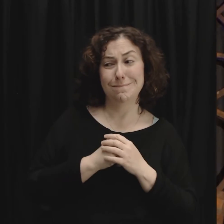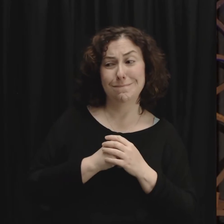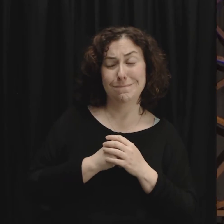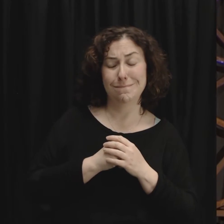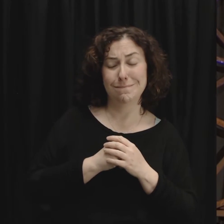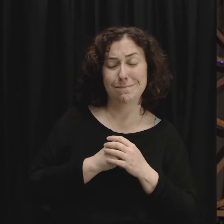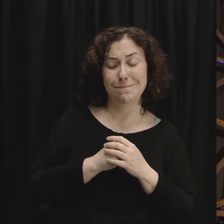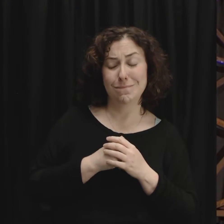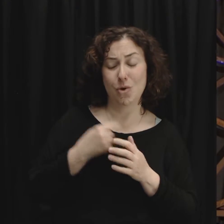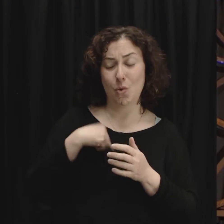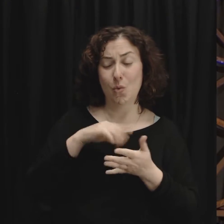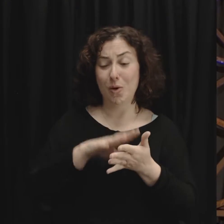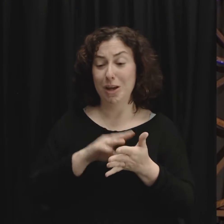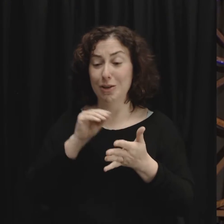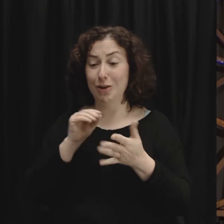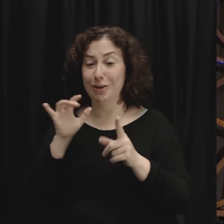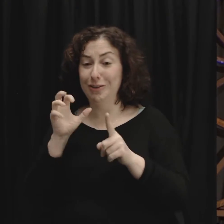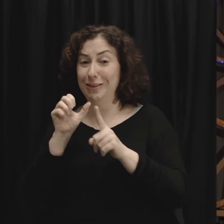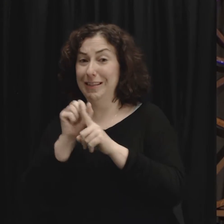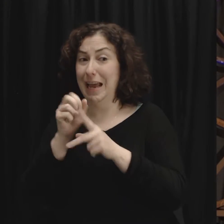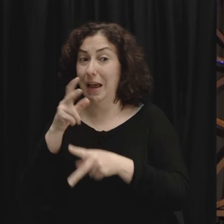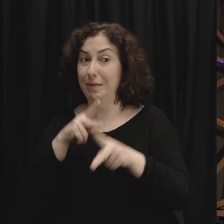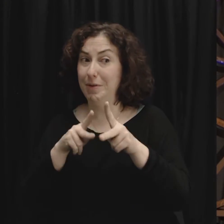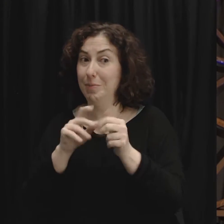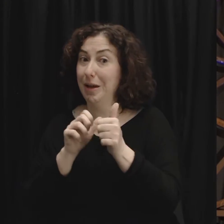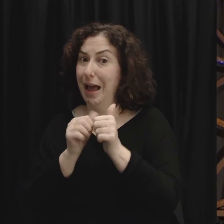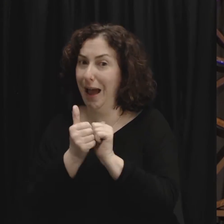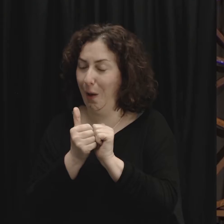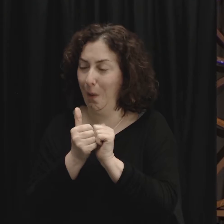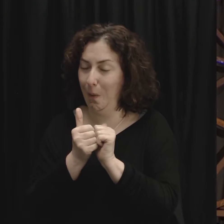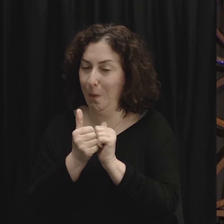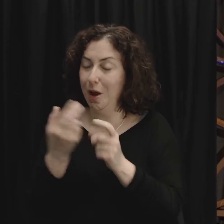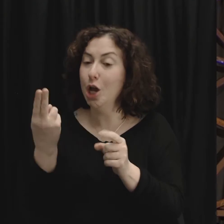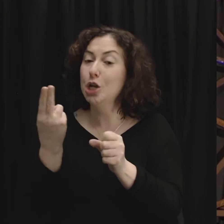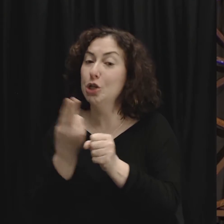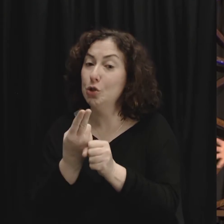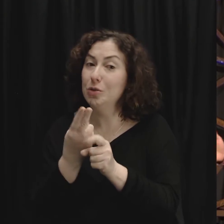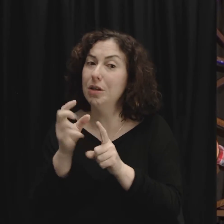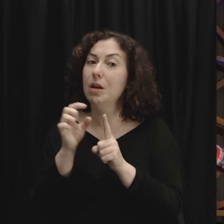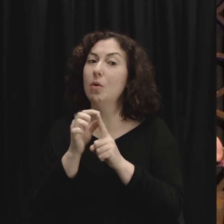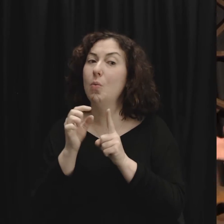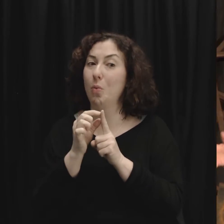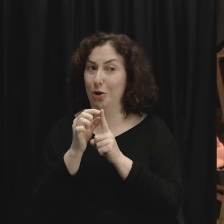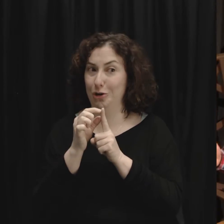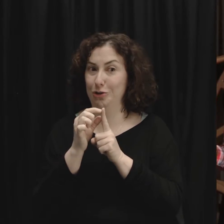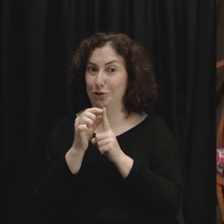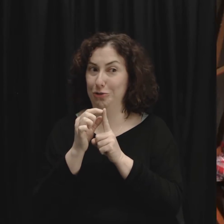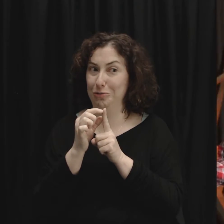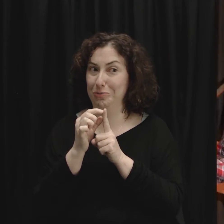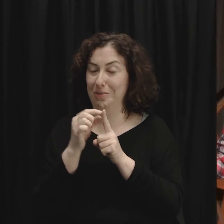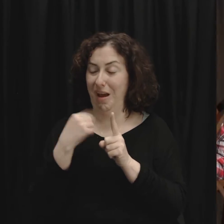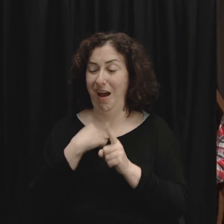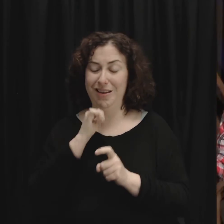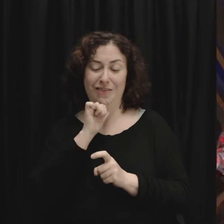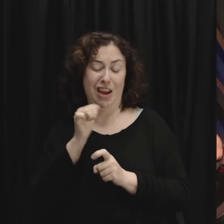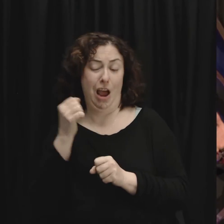So we learn to attack people with our words. It's been a long time since I've actually punched somebody in the face. I felt like it many times but